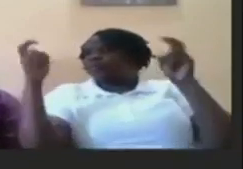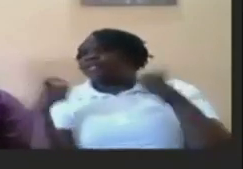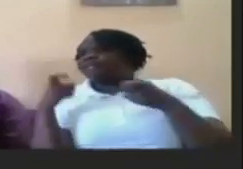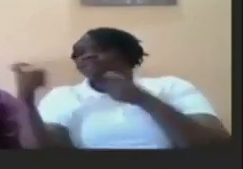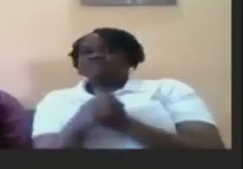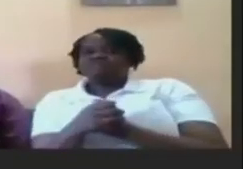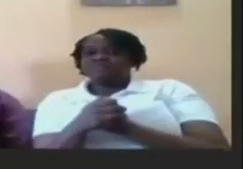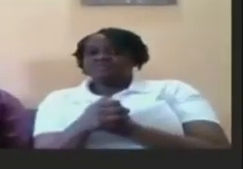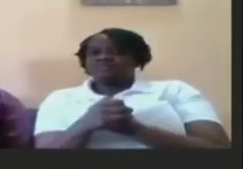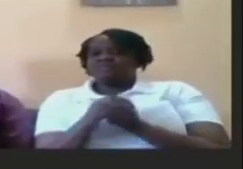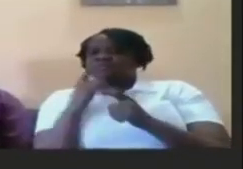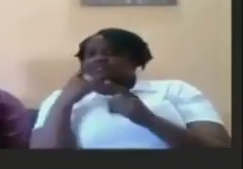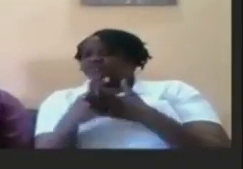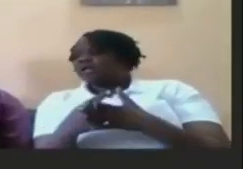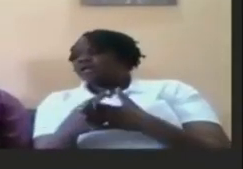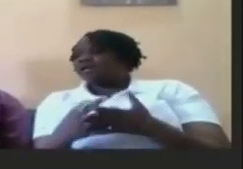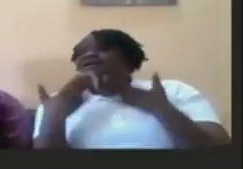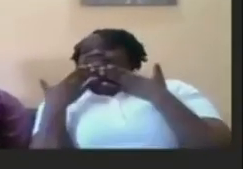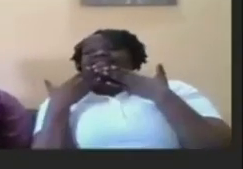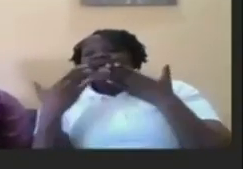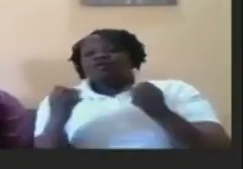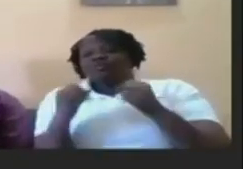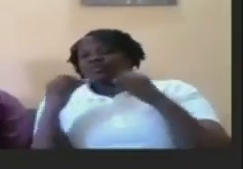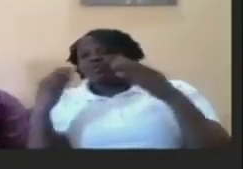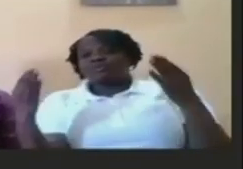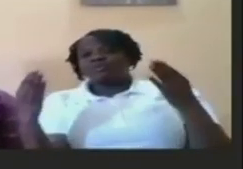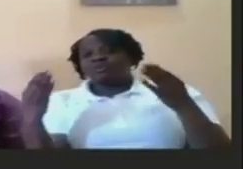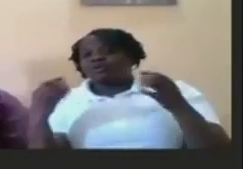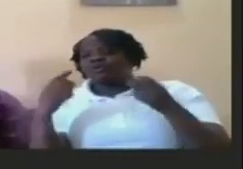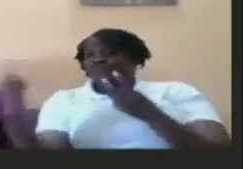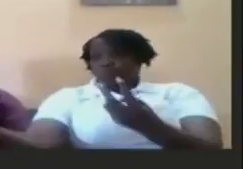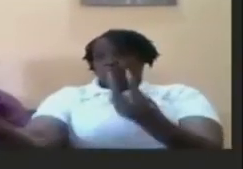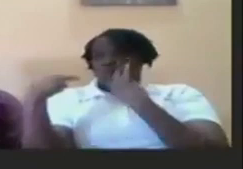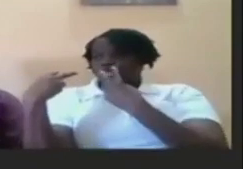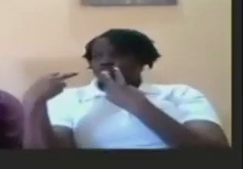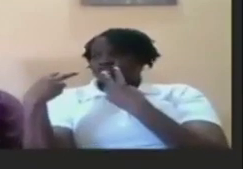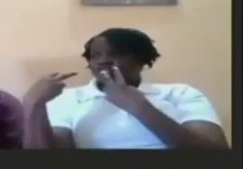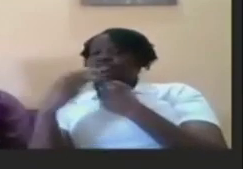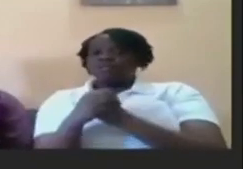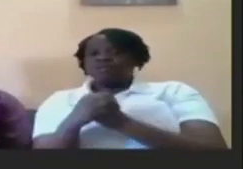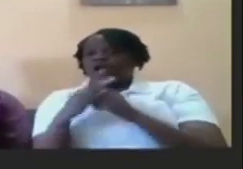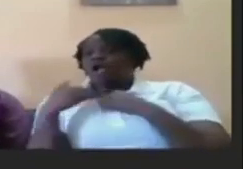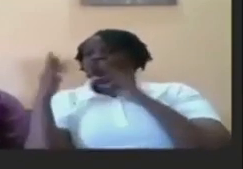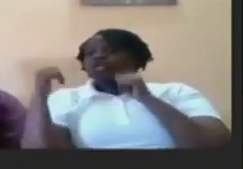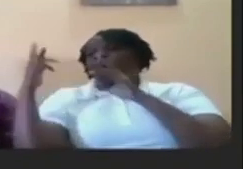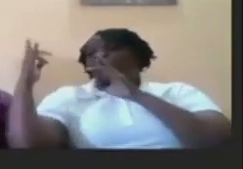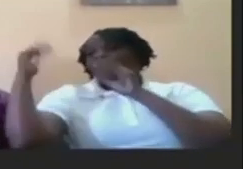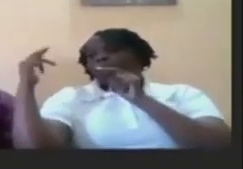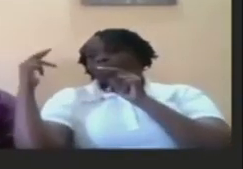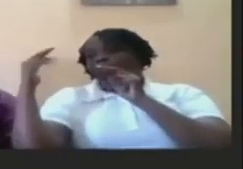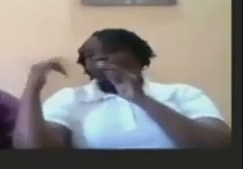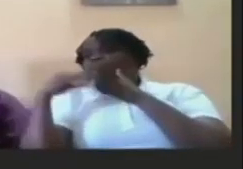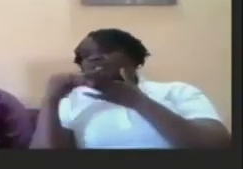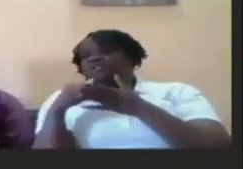that being said i want to say thank you so much for tuning in to this week's seminar i really hope that you find this was educational